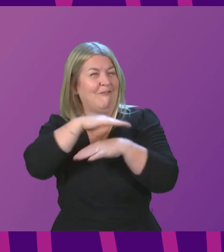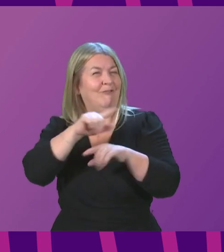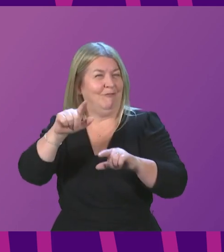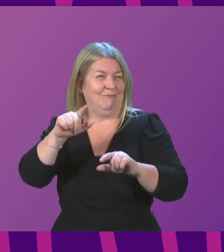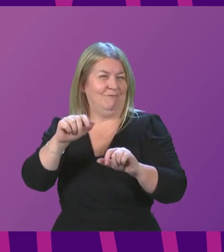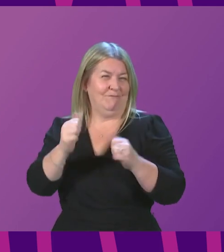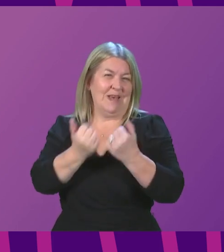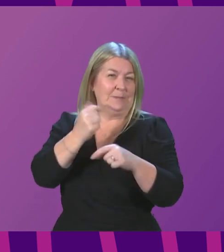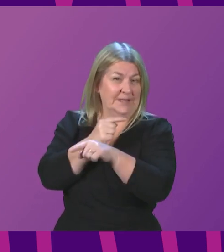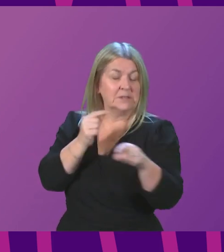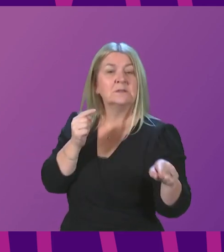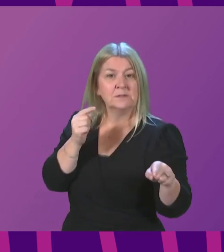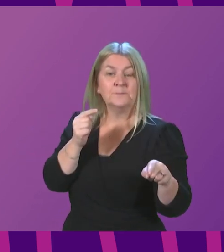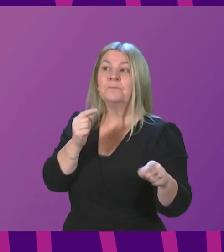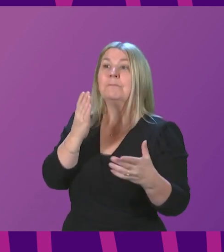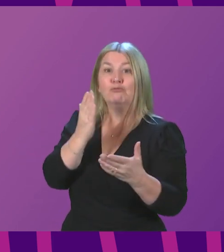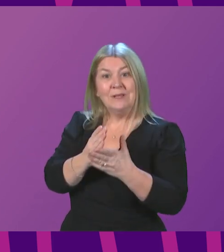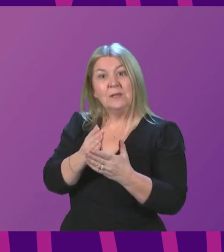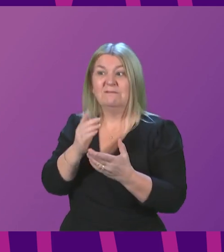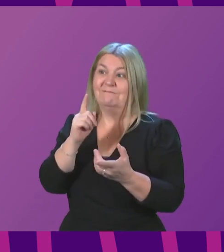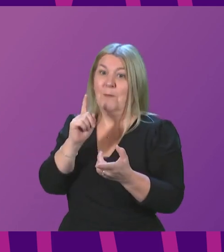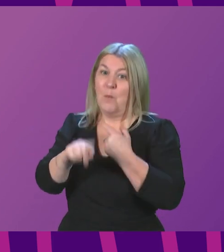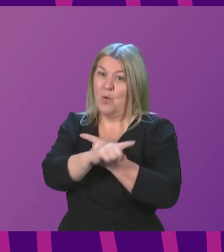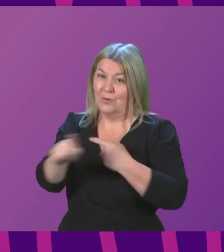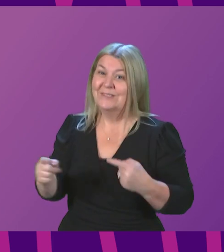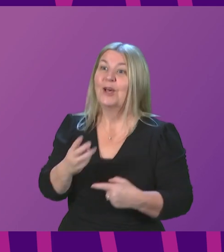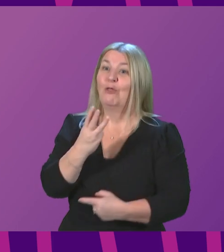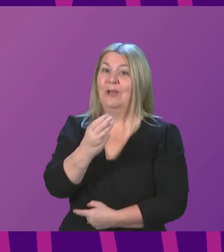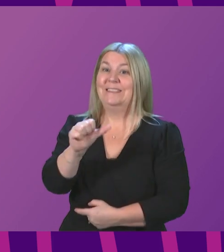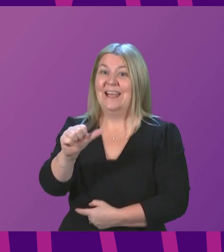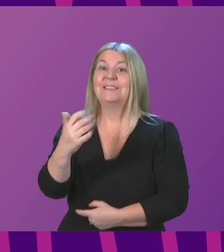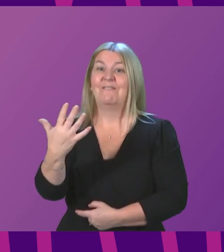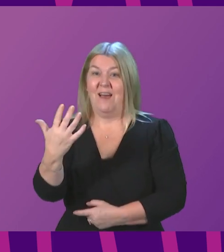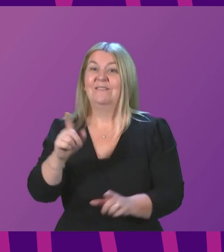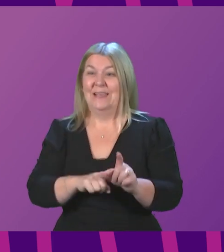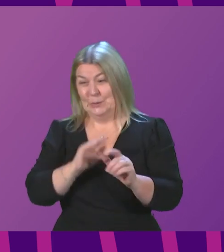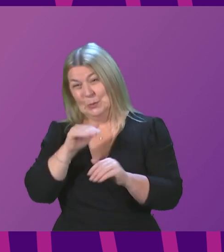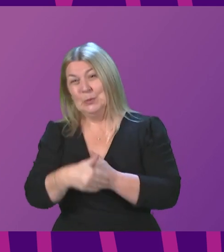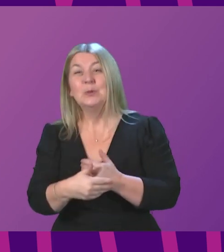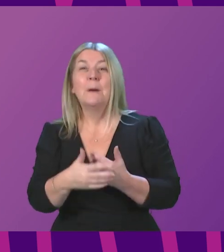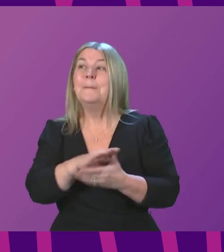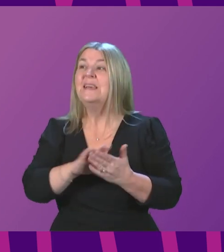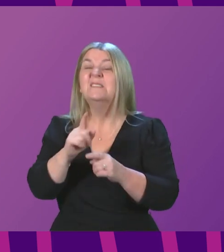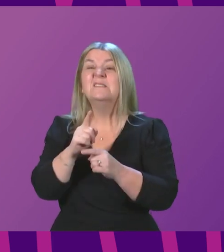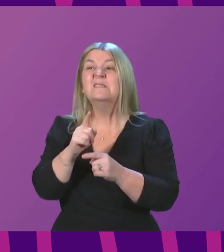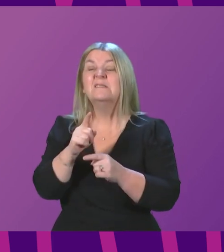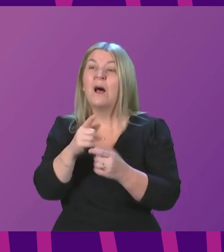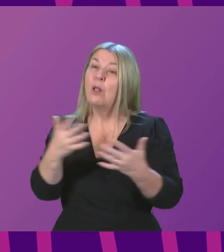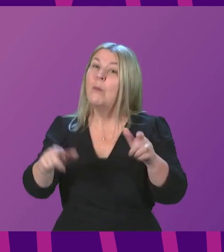865 days. That is more than two years without a home to call your own.